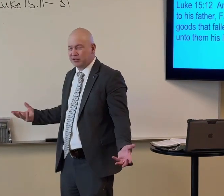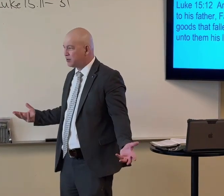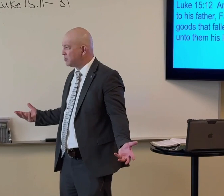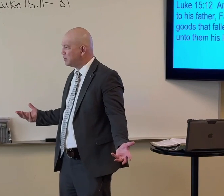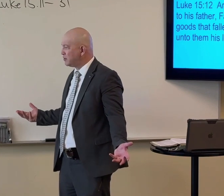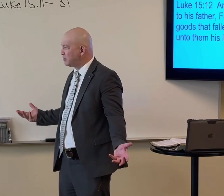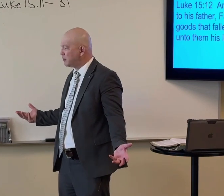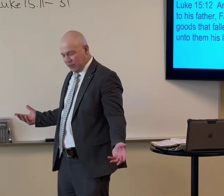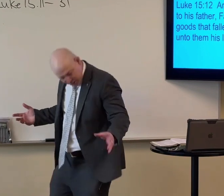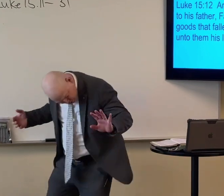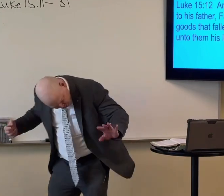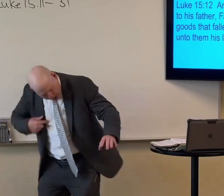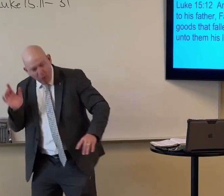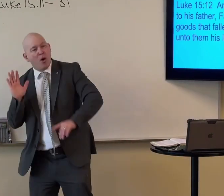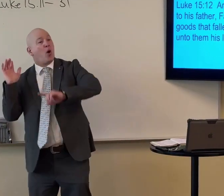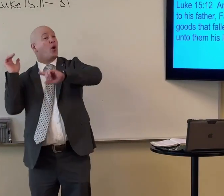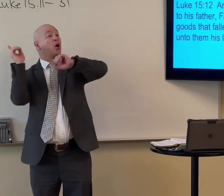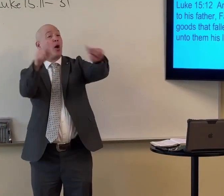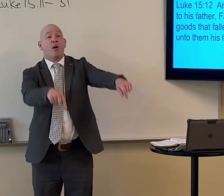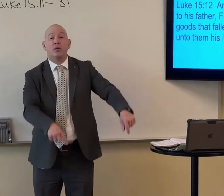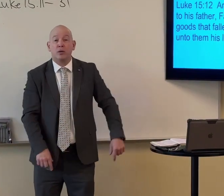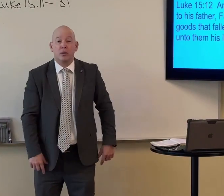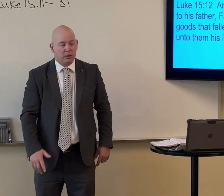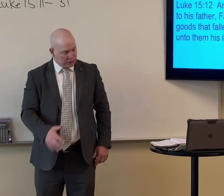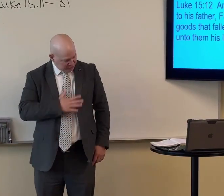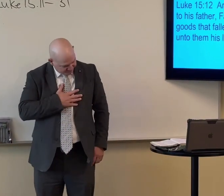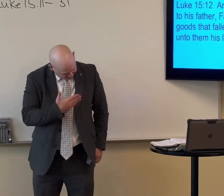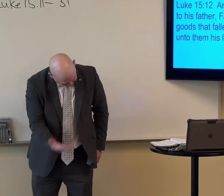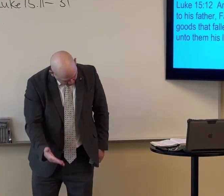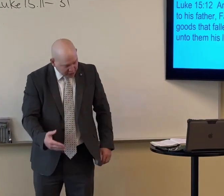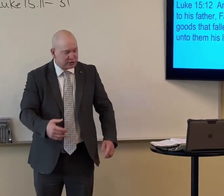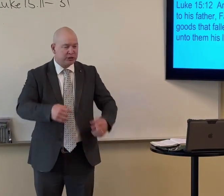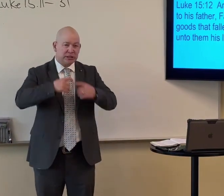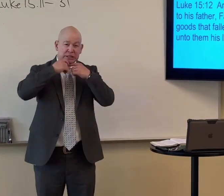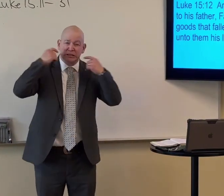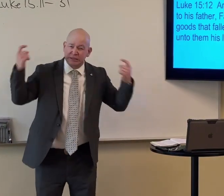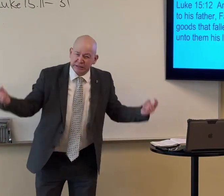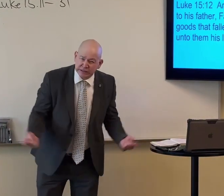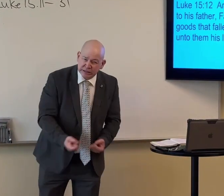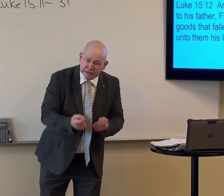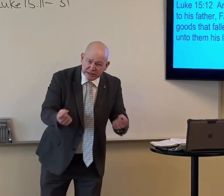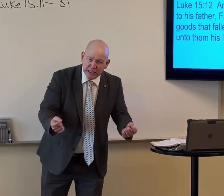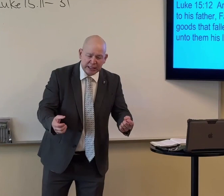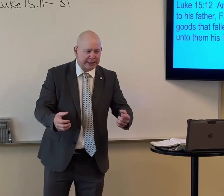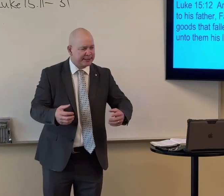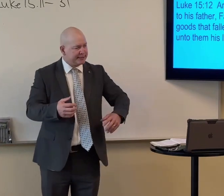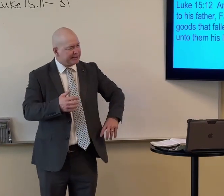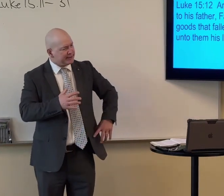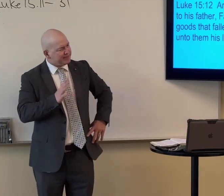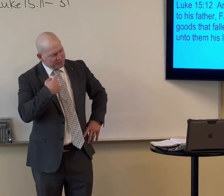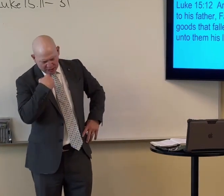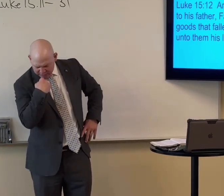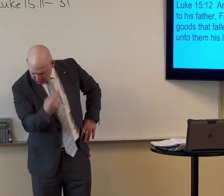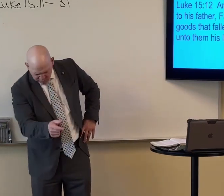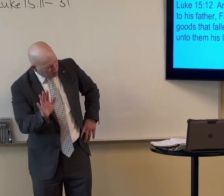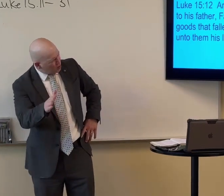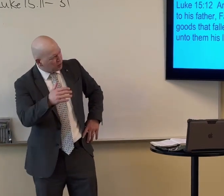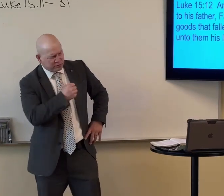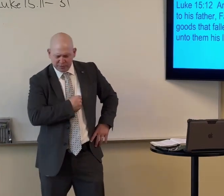He's not rejected me. So I'm going to go to my father and I'm going to confess my sin. And I'm going to tell him